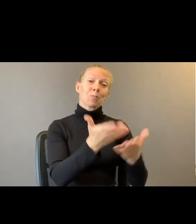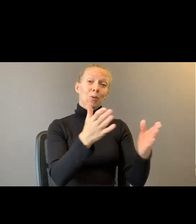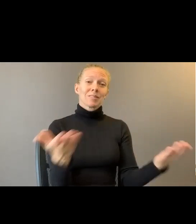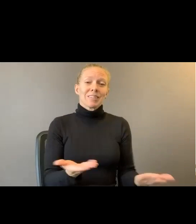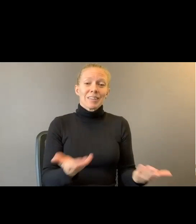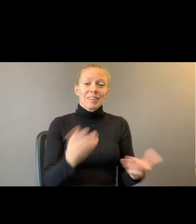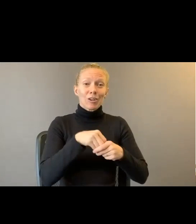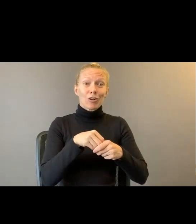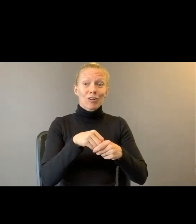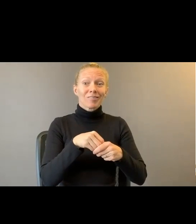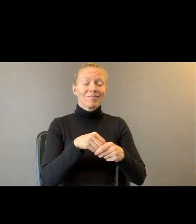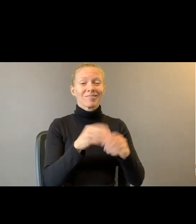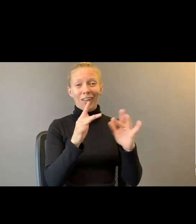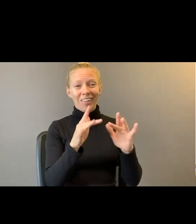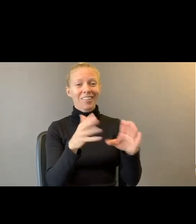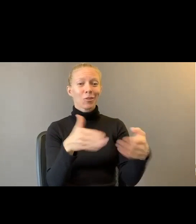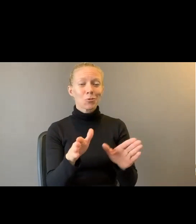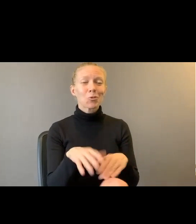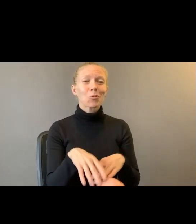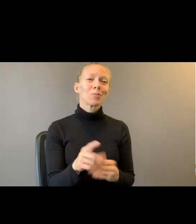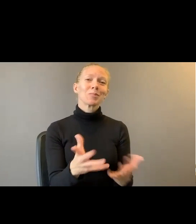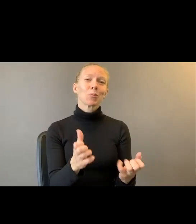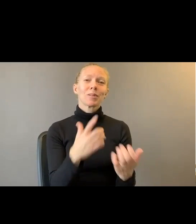so I just want to say thank you to you all.